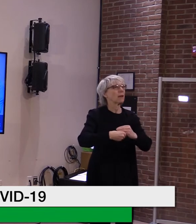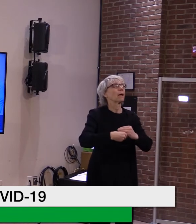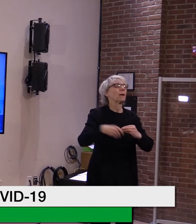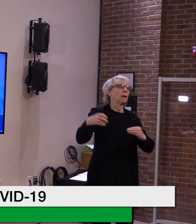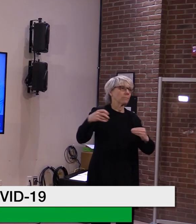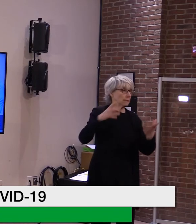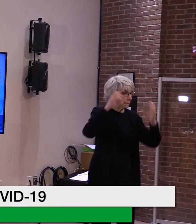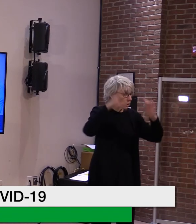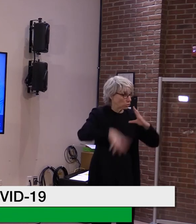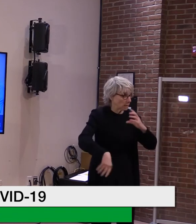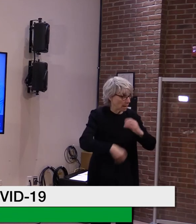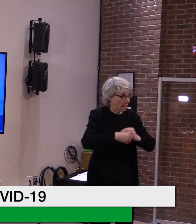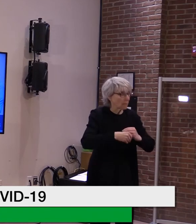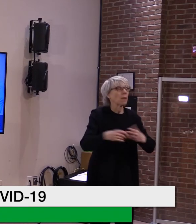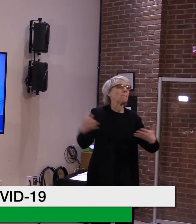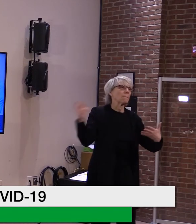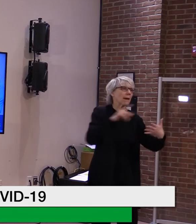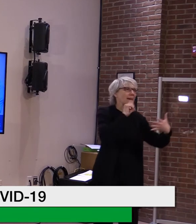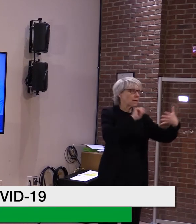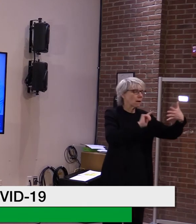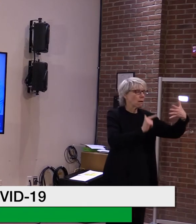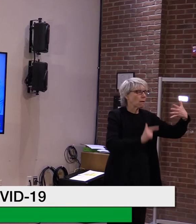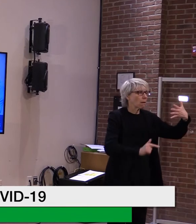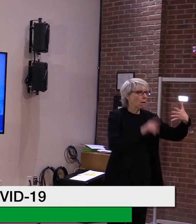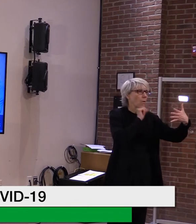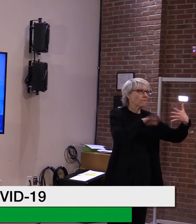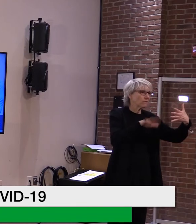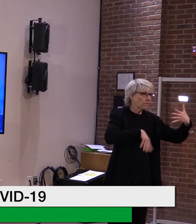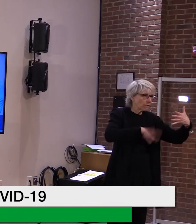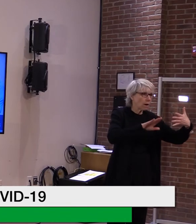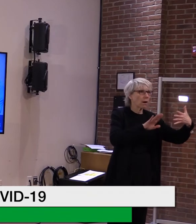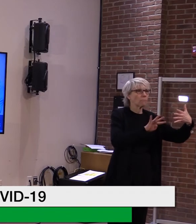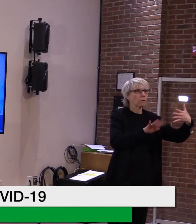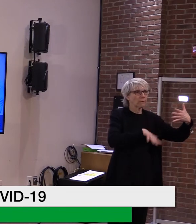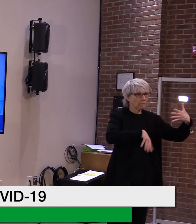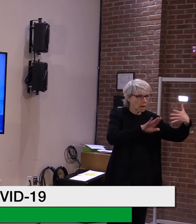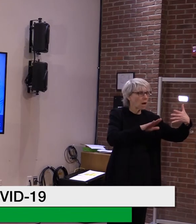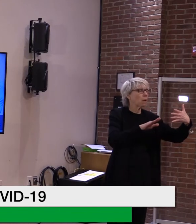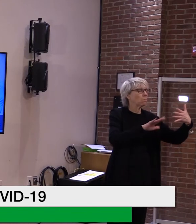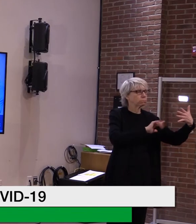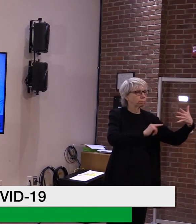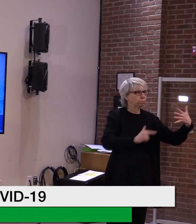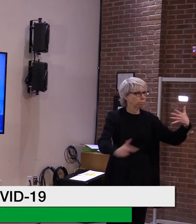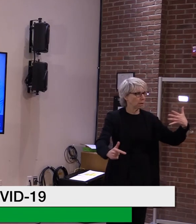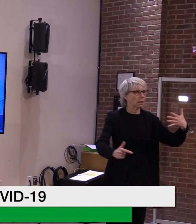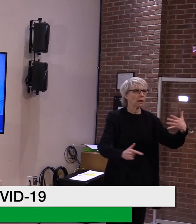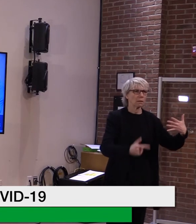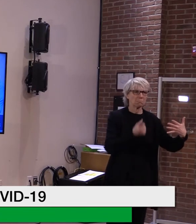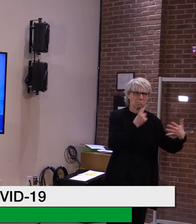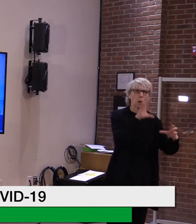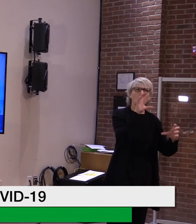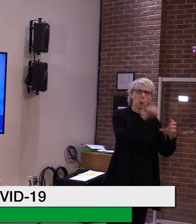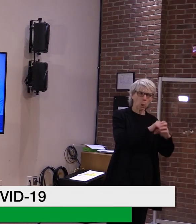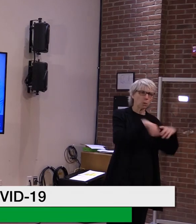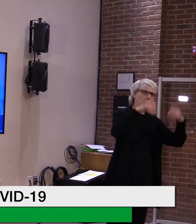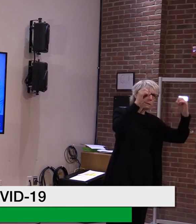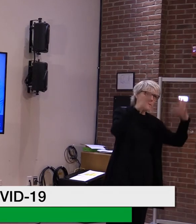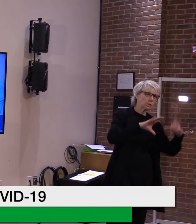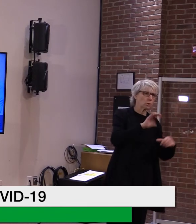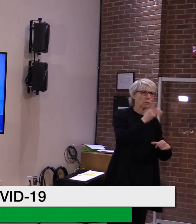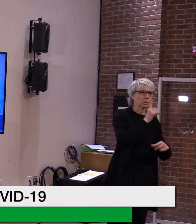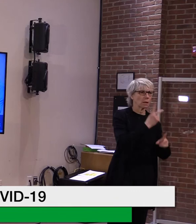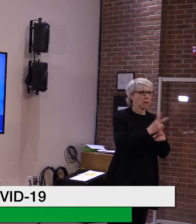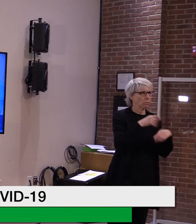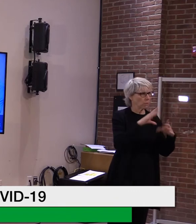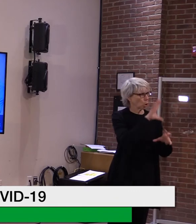And I, I think the governor is sort of, uh, forewarned this is going to go fairly fast, um, as we move forward. So I